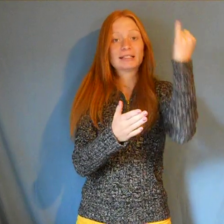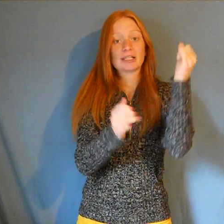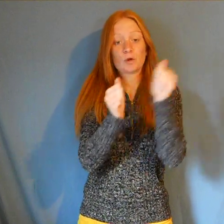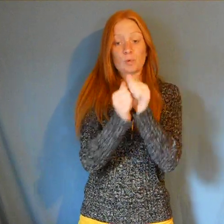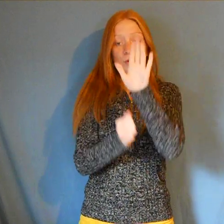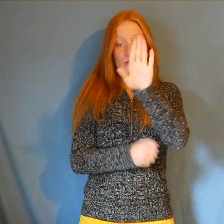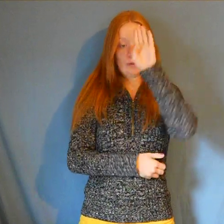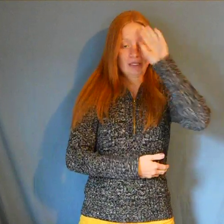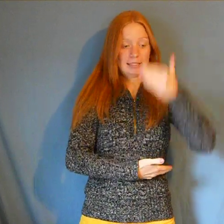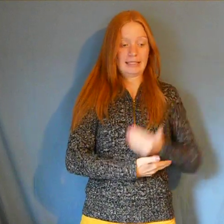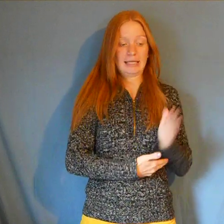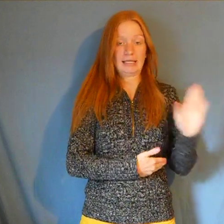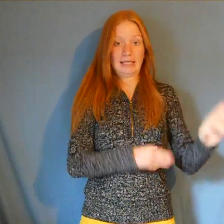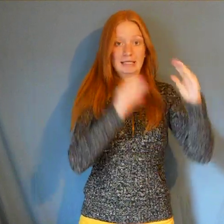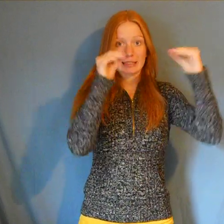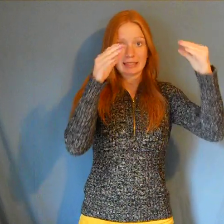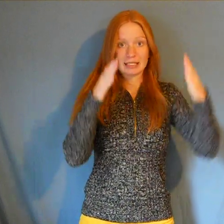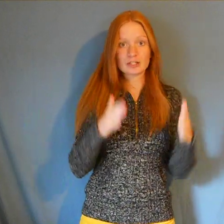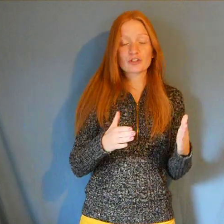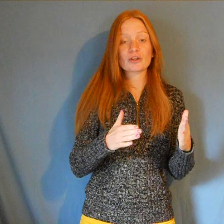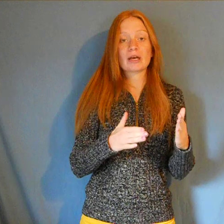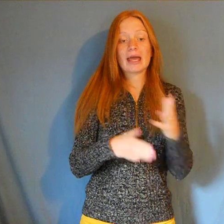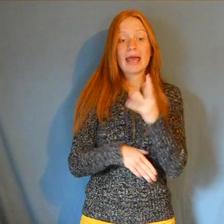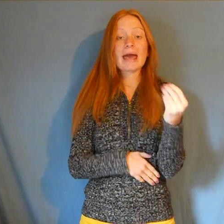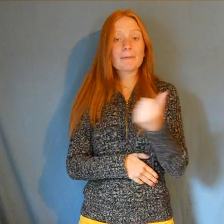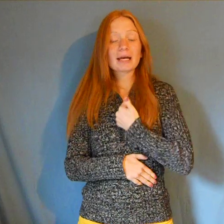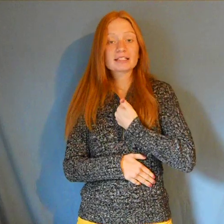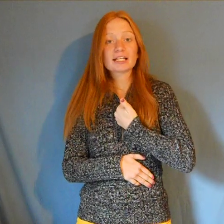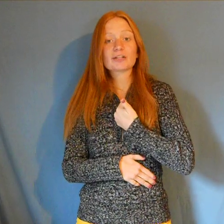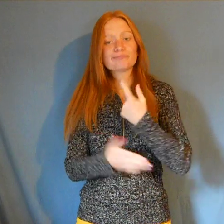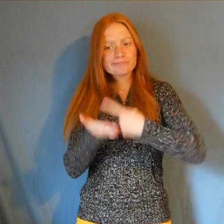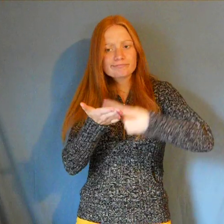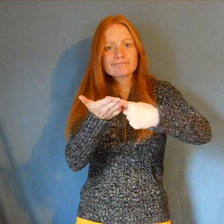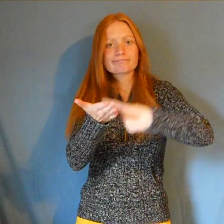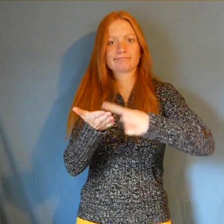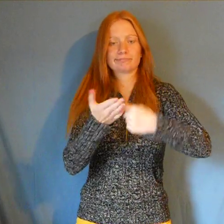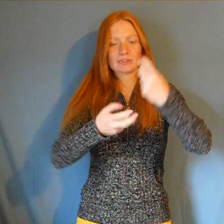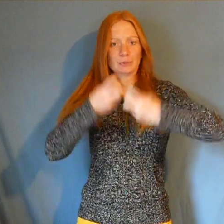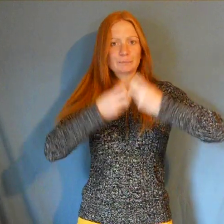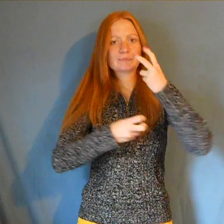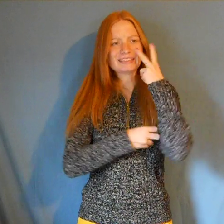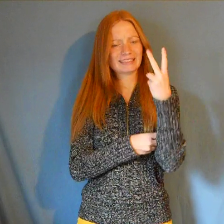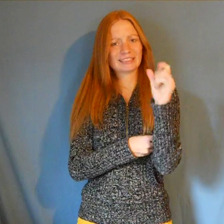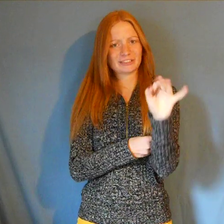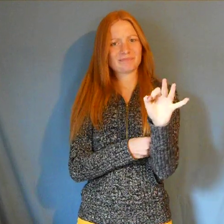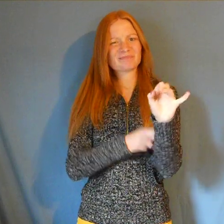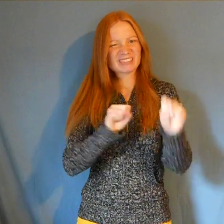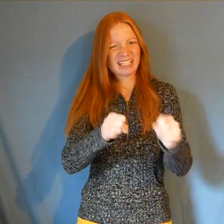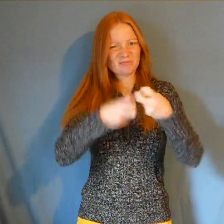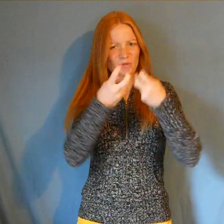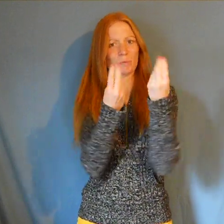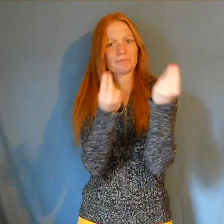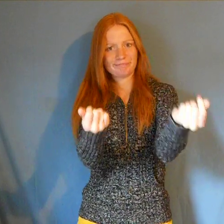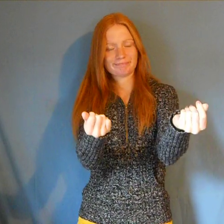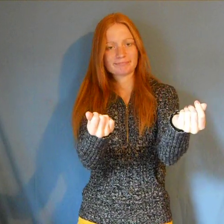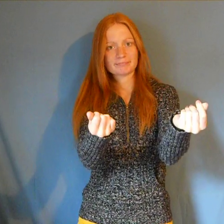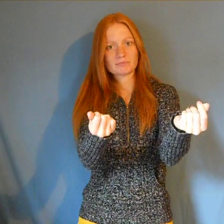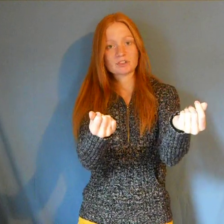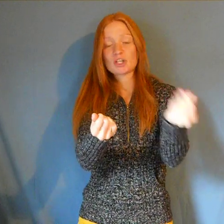myself to talk about the problems and see if we can come up with some solutions. What would be a good time for you?